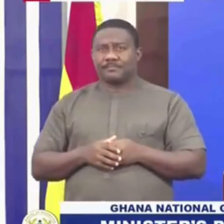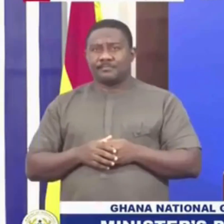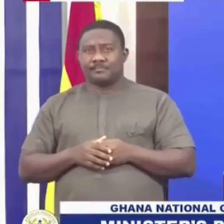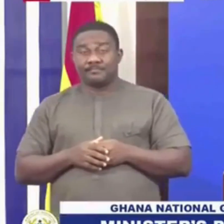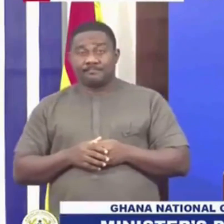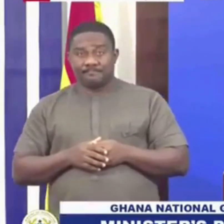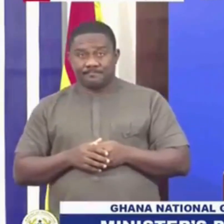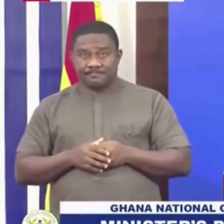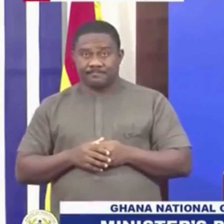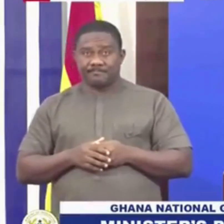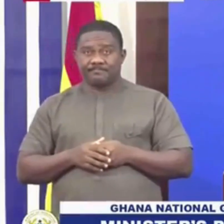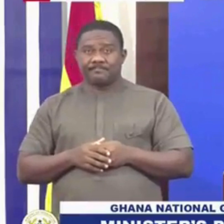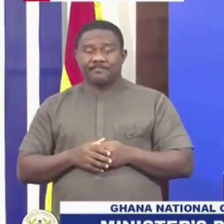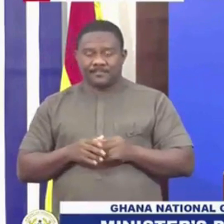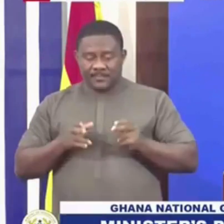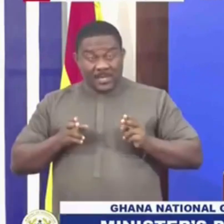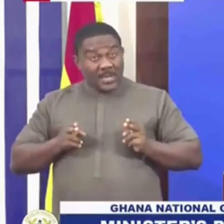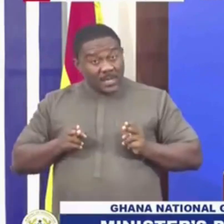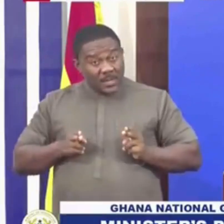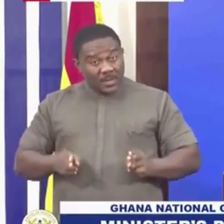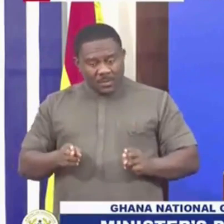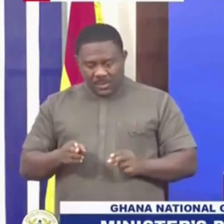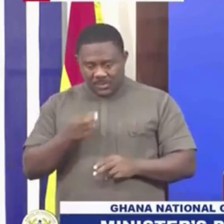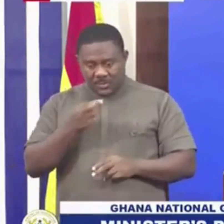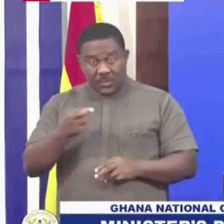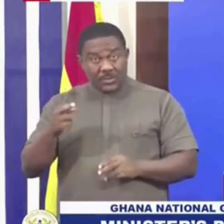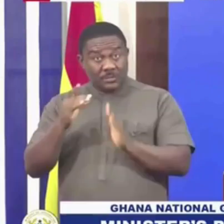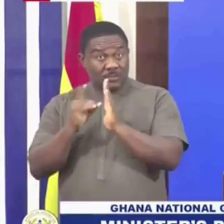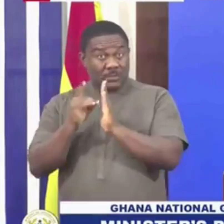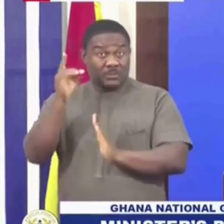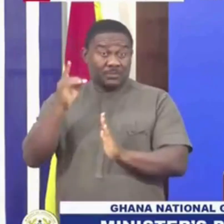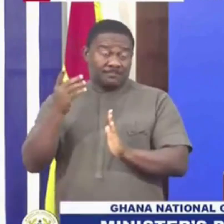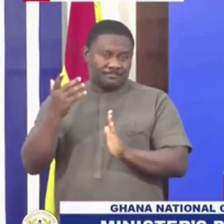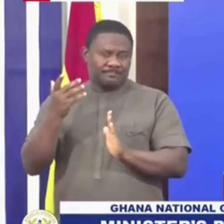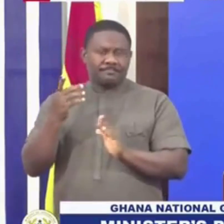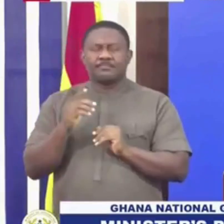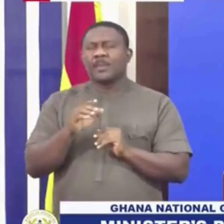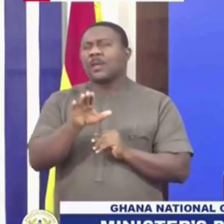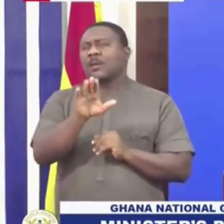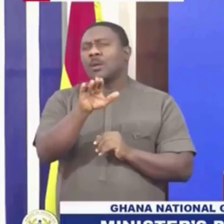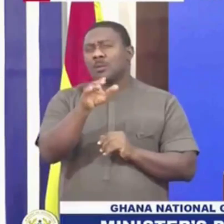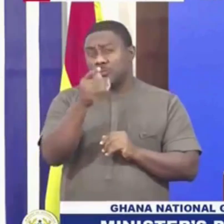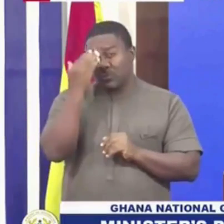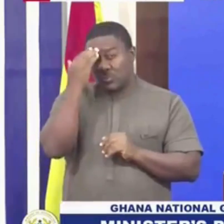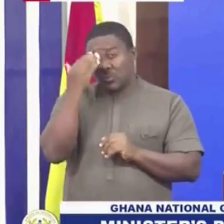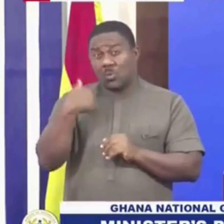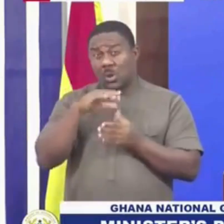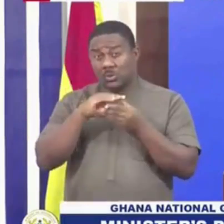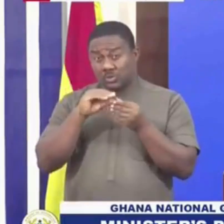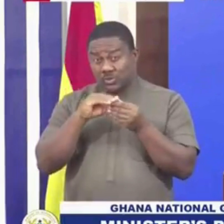development, or what we call human capacity development. For those of you who know Ghana Gas story,